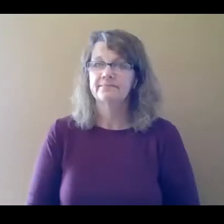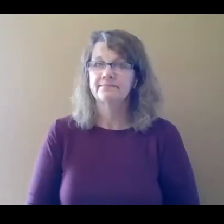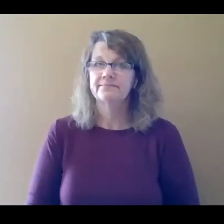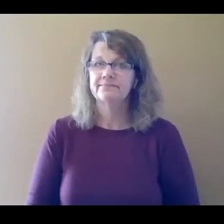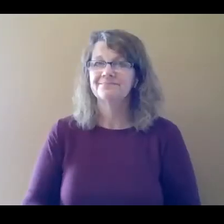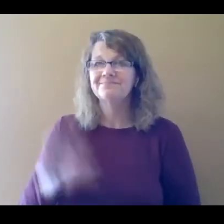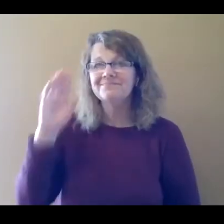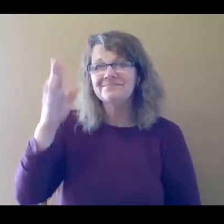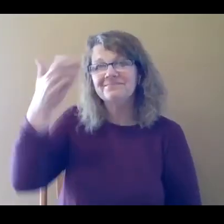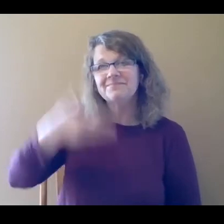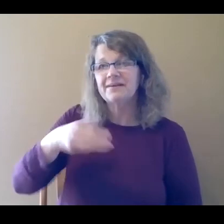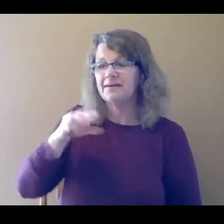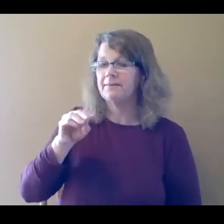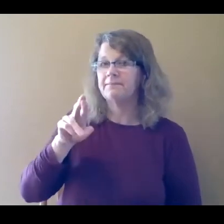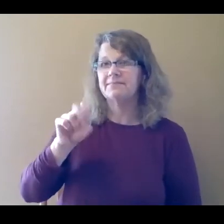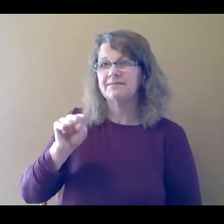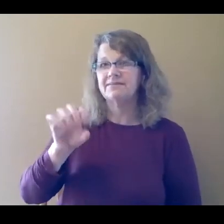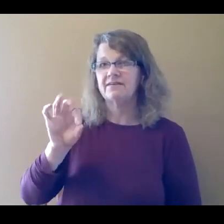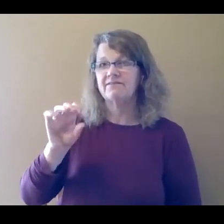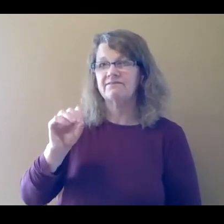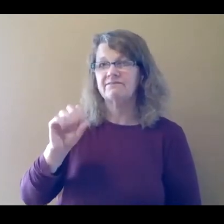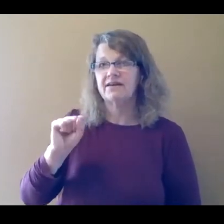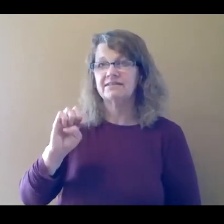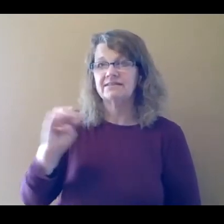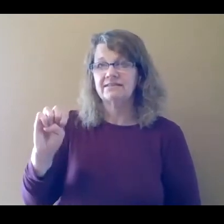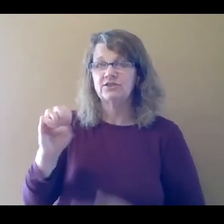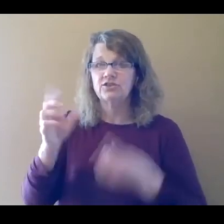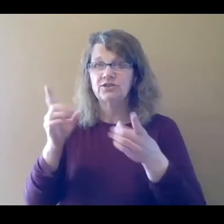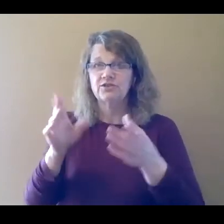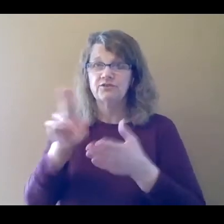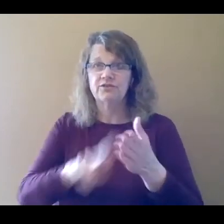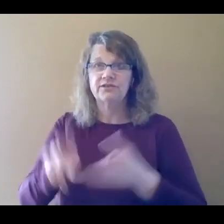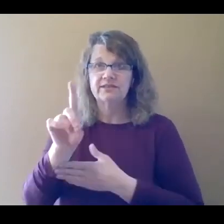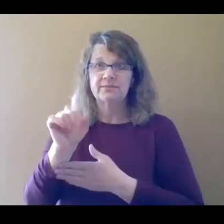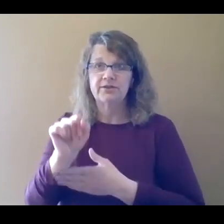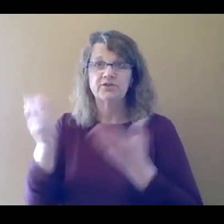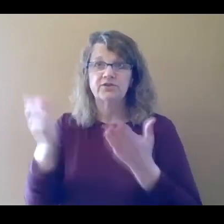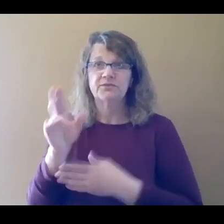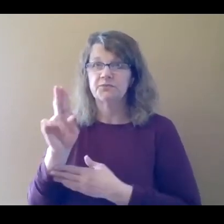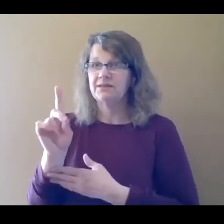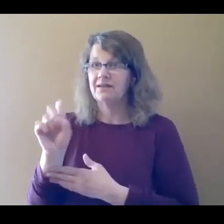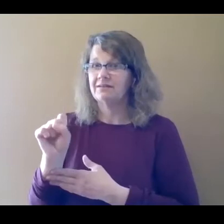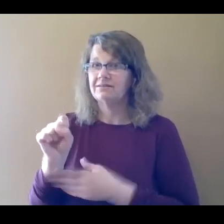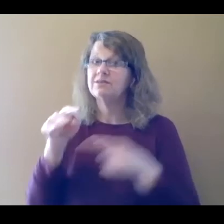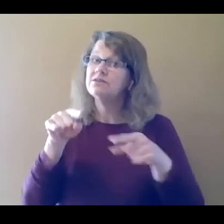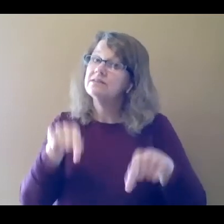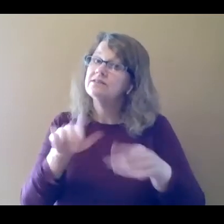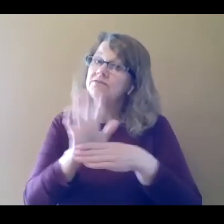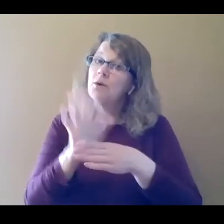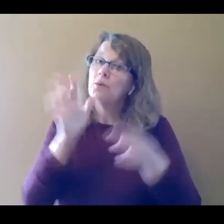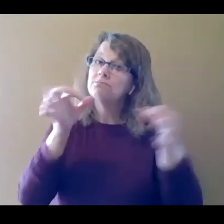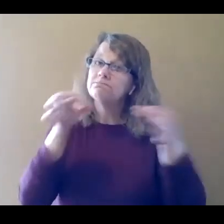Hi, I'm Mrs. Fossey, Director of University Disability Services. During this video, I'm going to explain how a student